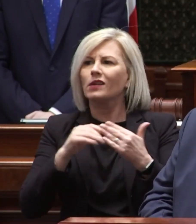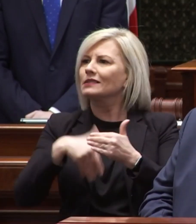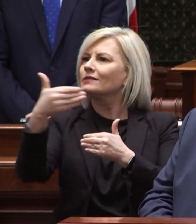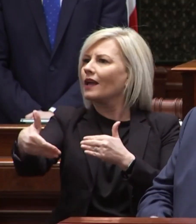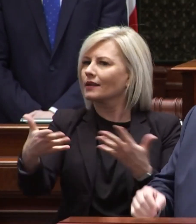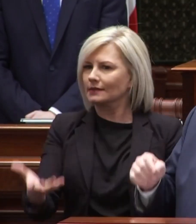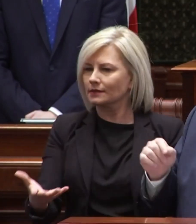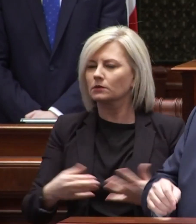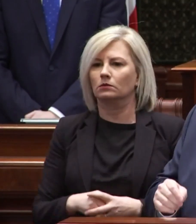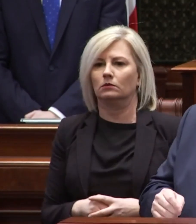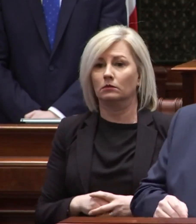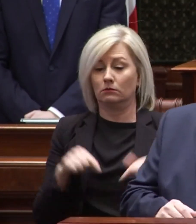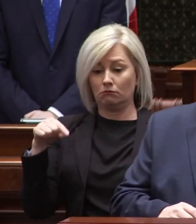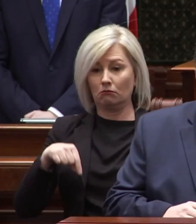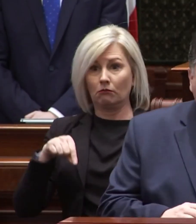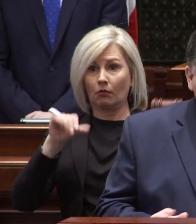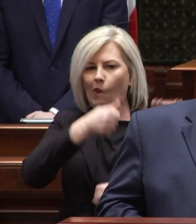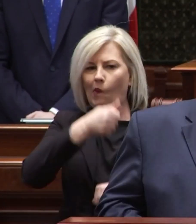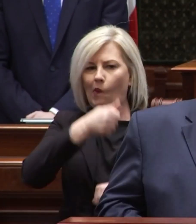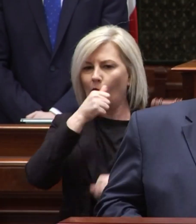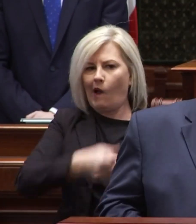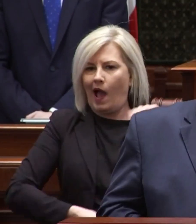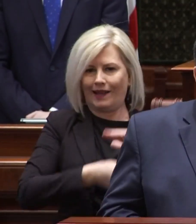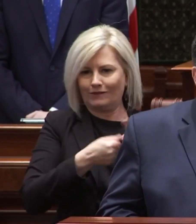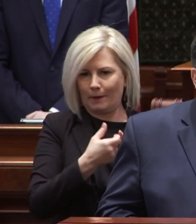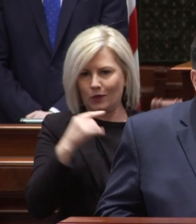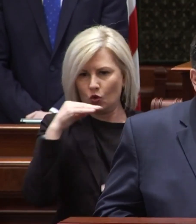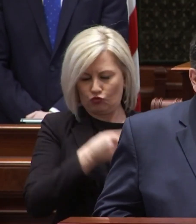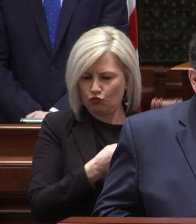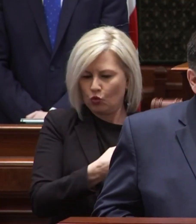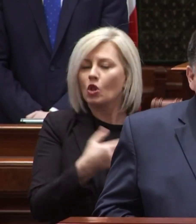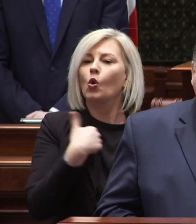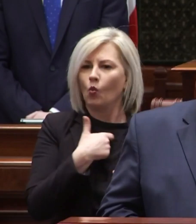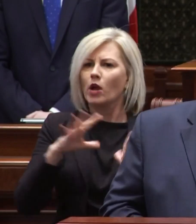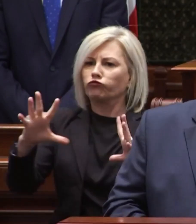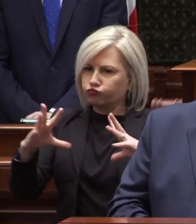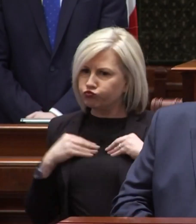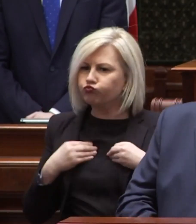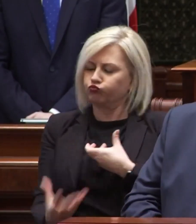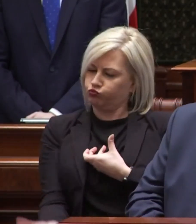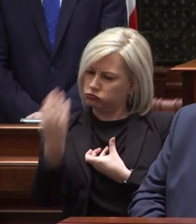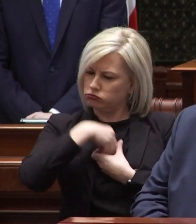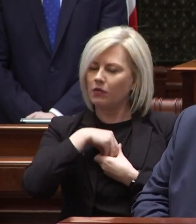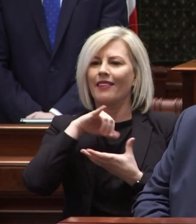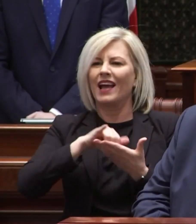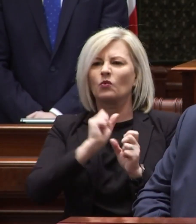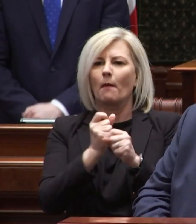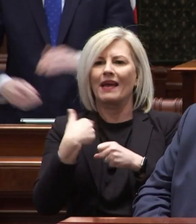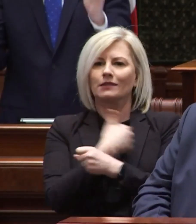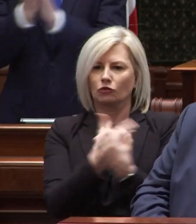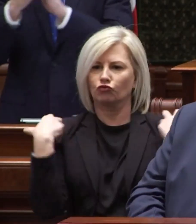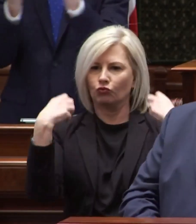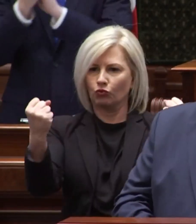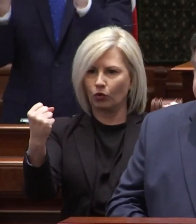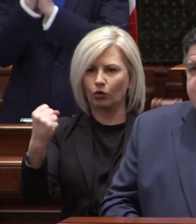comes next. Here in Illinois, we don't hide from the truth. We embrace it. That's what makes us strong.